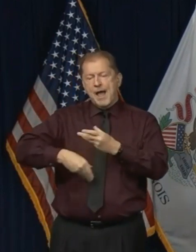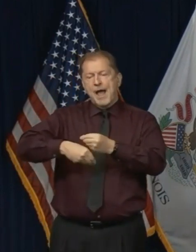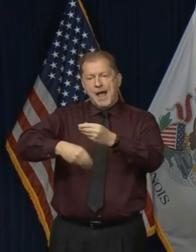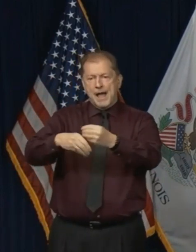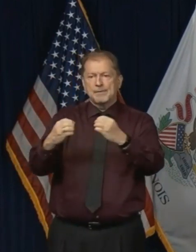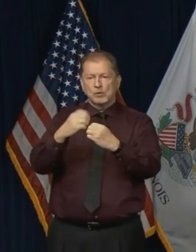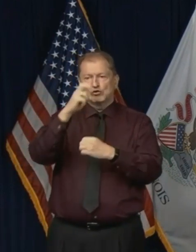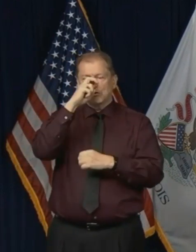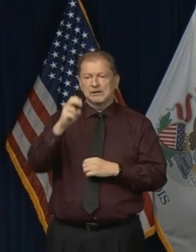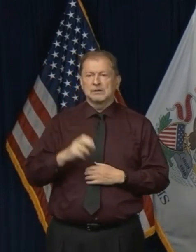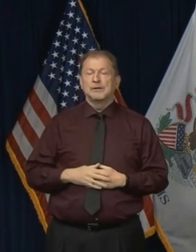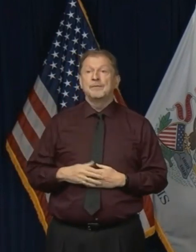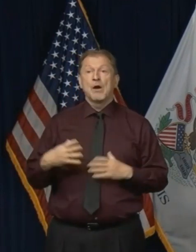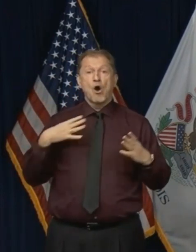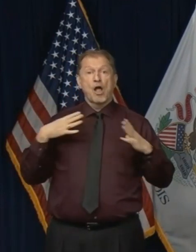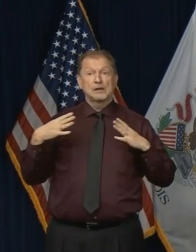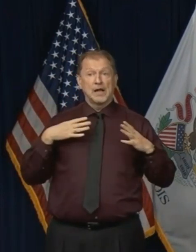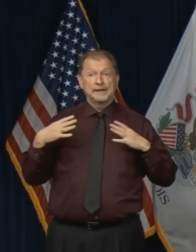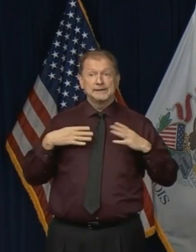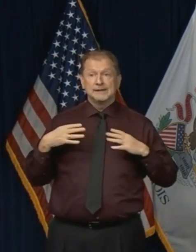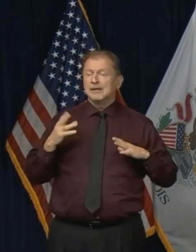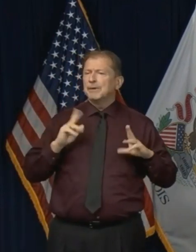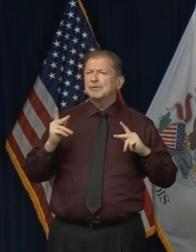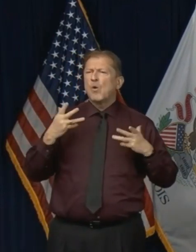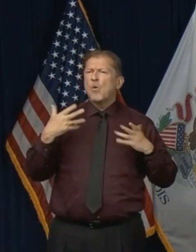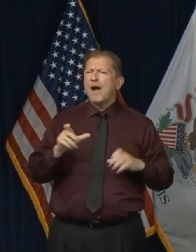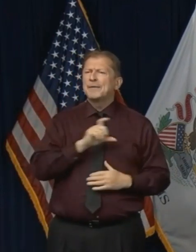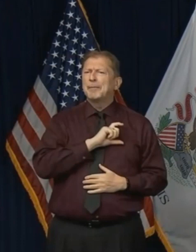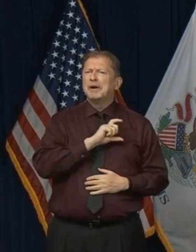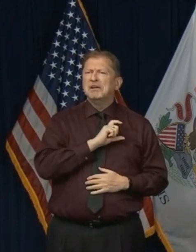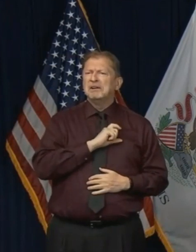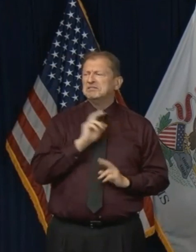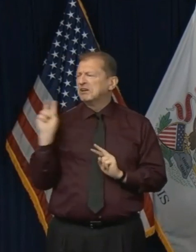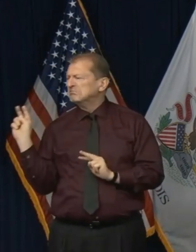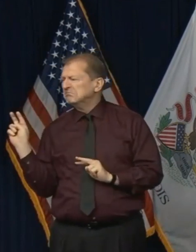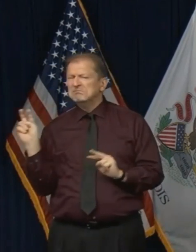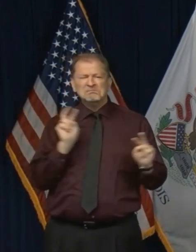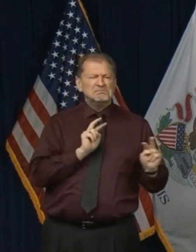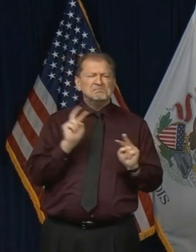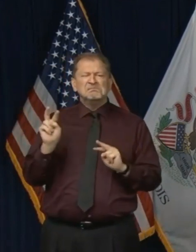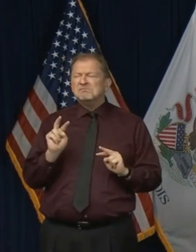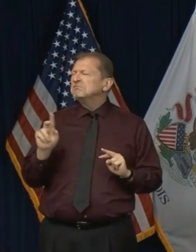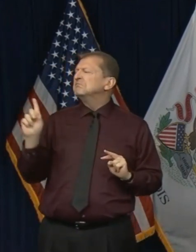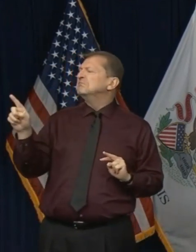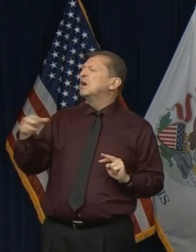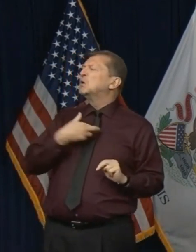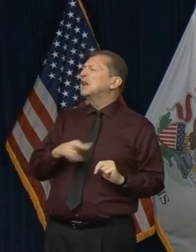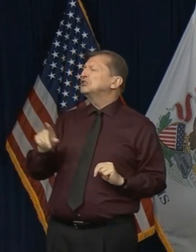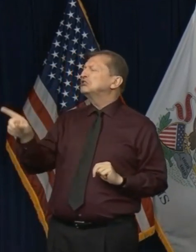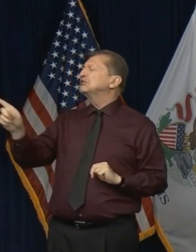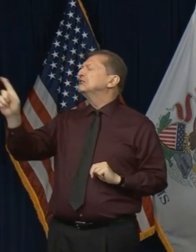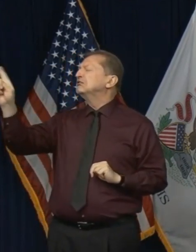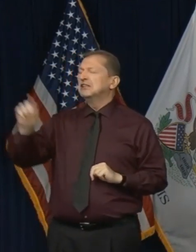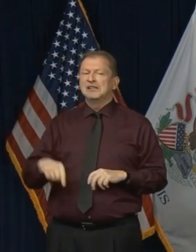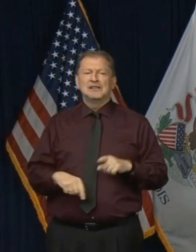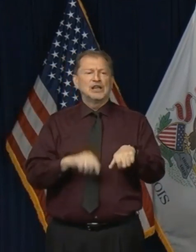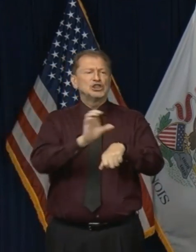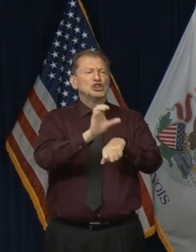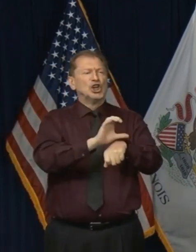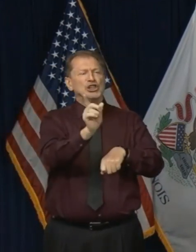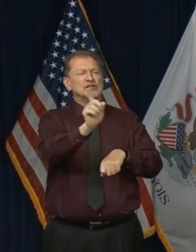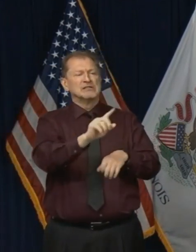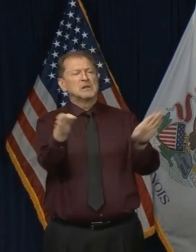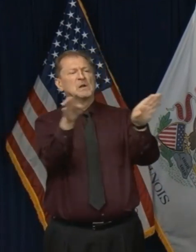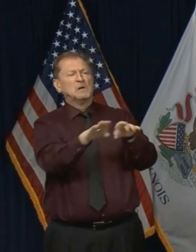the holidays here, nobody wants to have police, um, you know, patrolling, uh, the parking lots of churches or